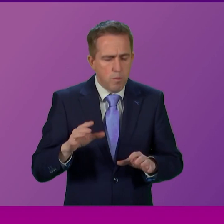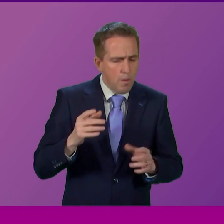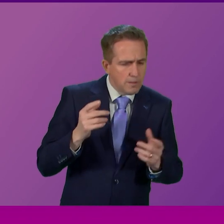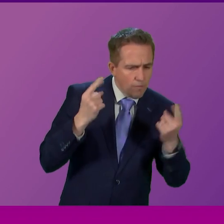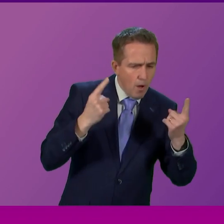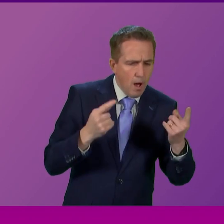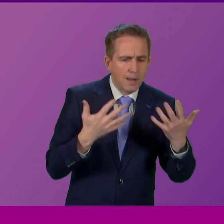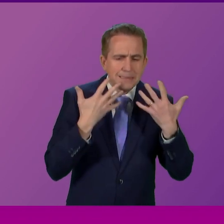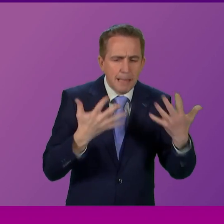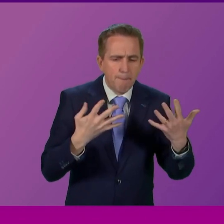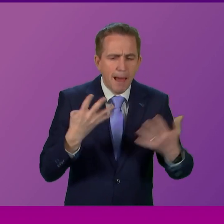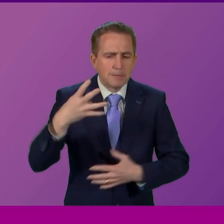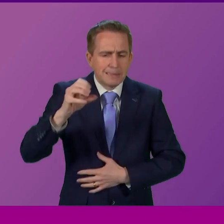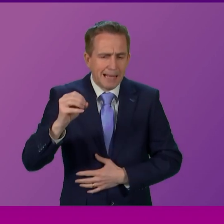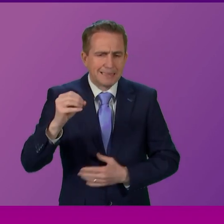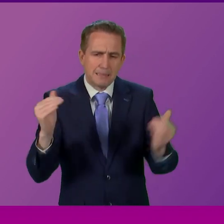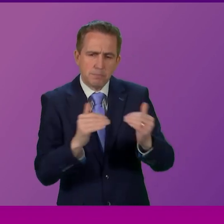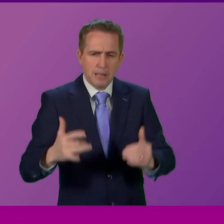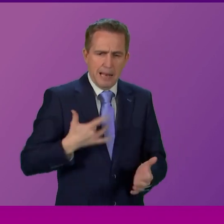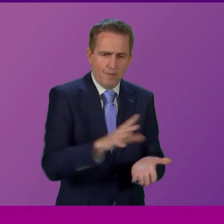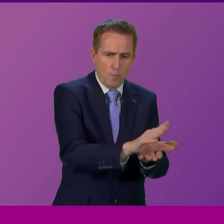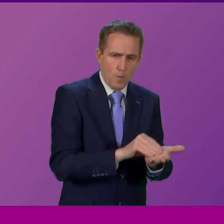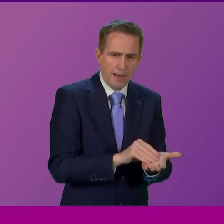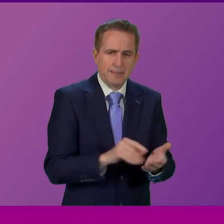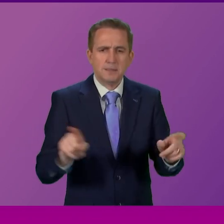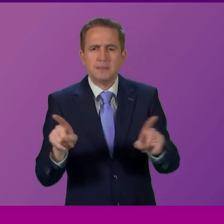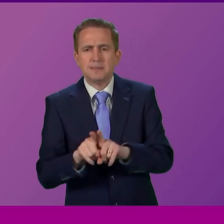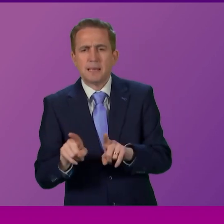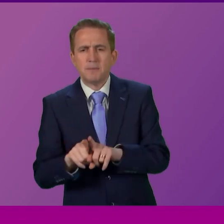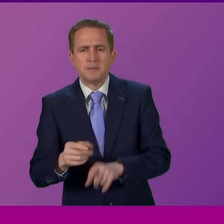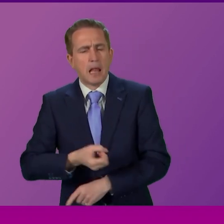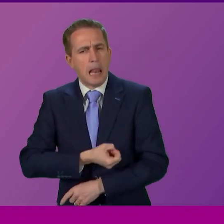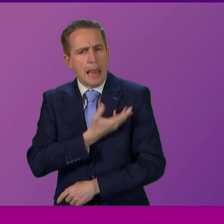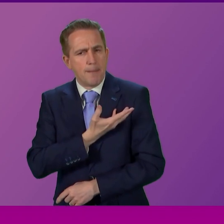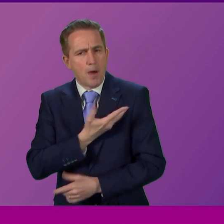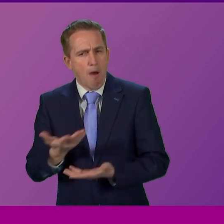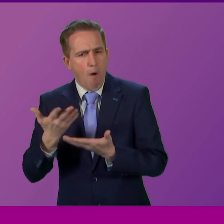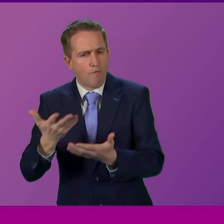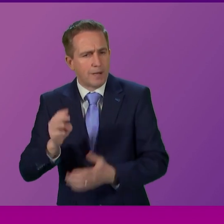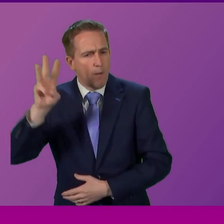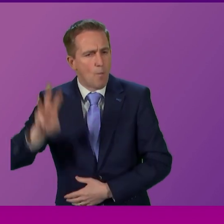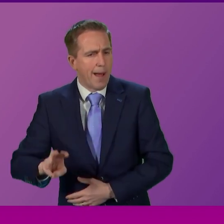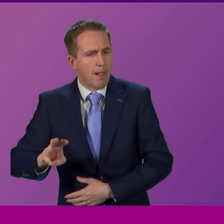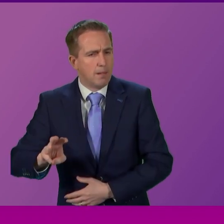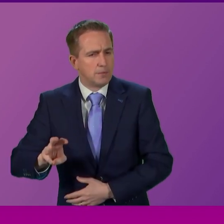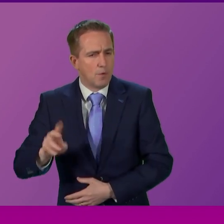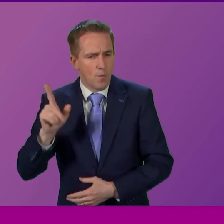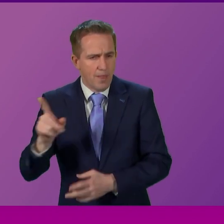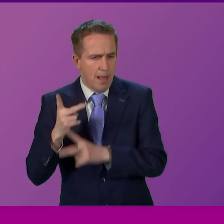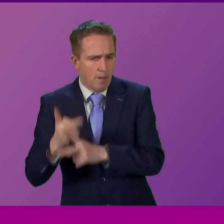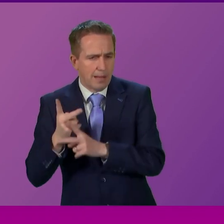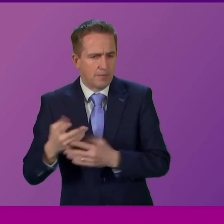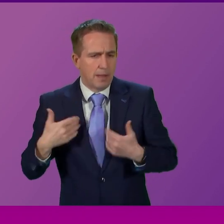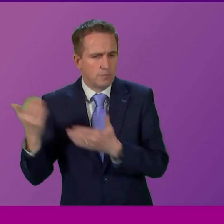.90 the real living wage is also the same wage uplift that's being offered by Labour in Wales where they are in charge of the health service too